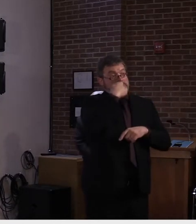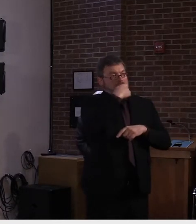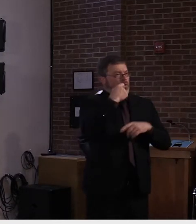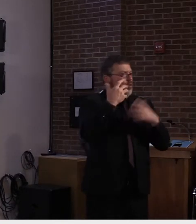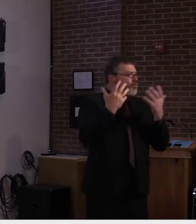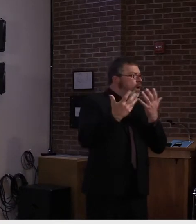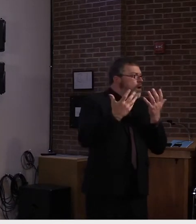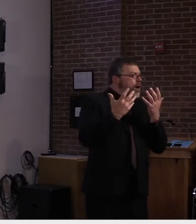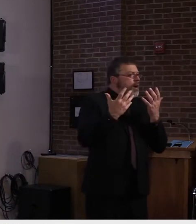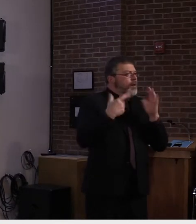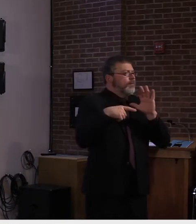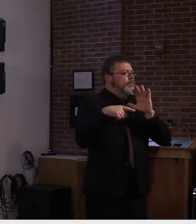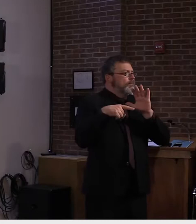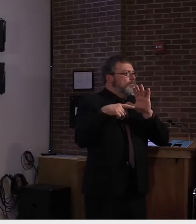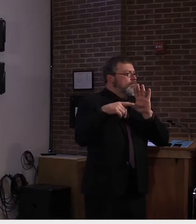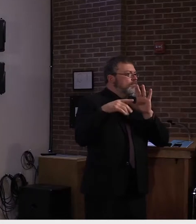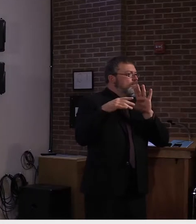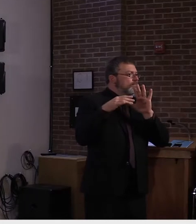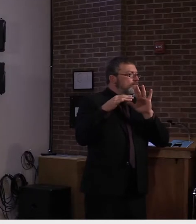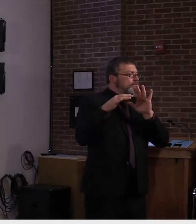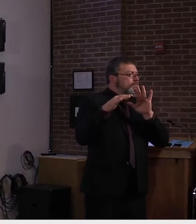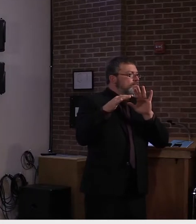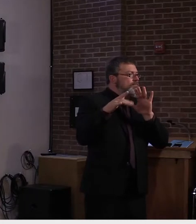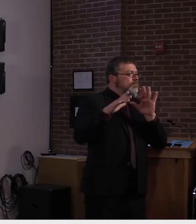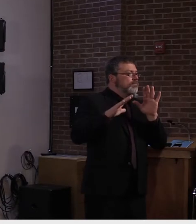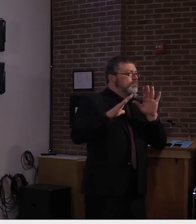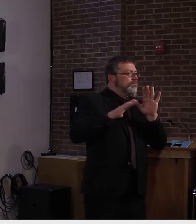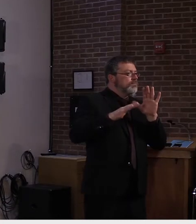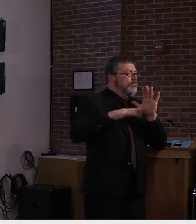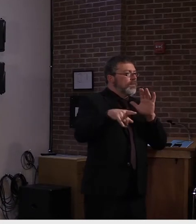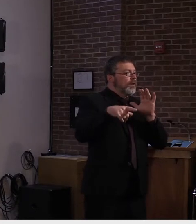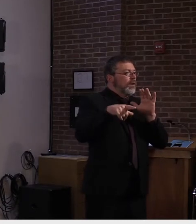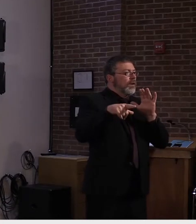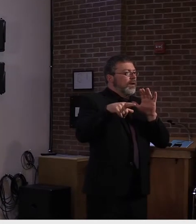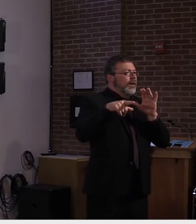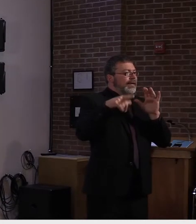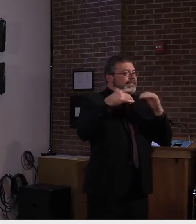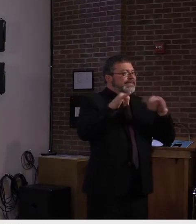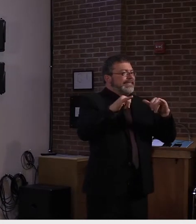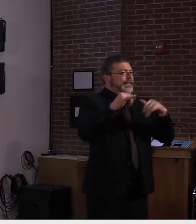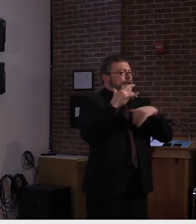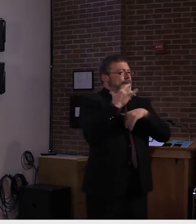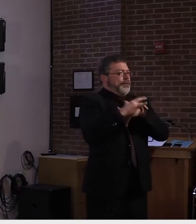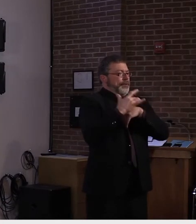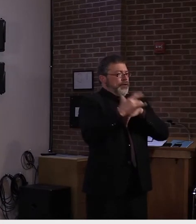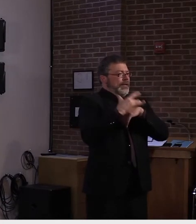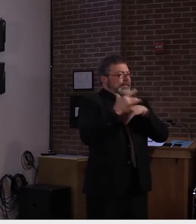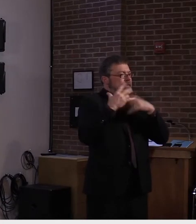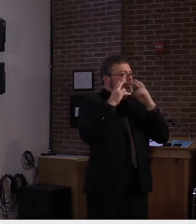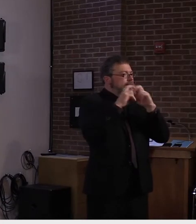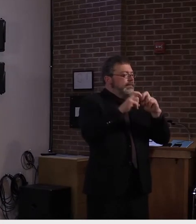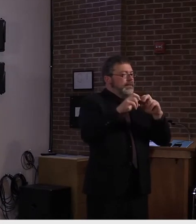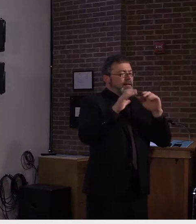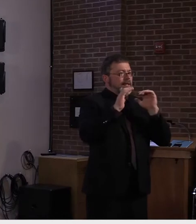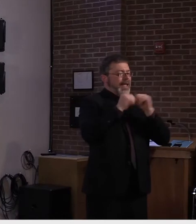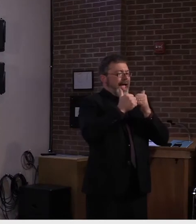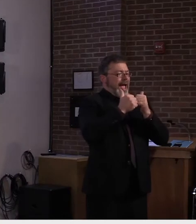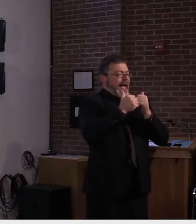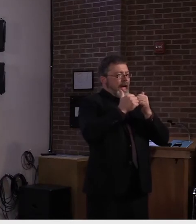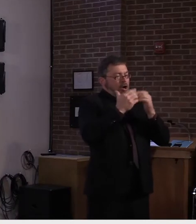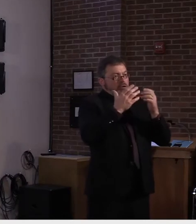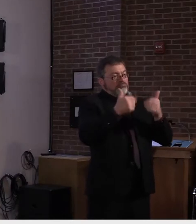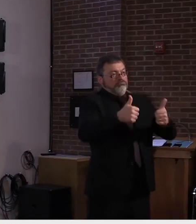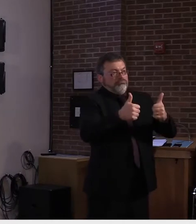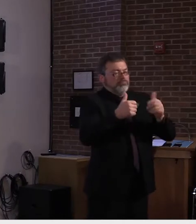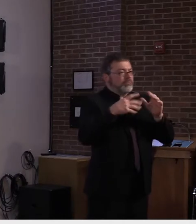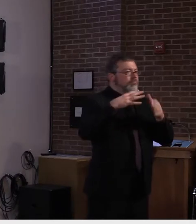and its specificity, and what settings is it most appropriate to be used in? I've tasked